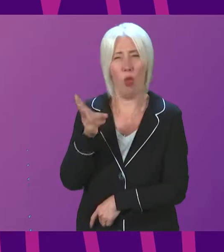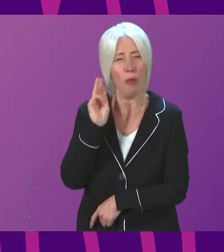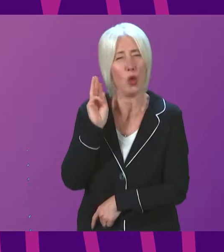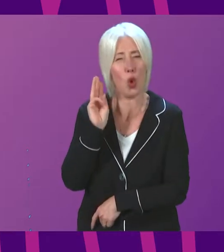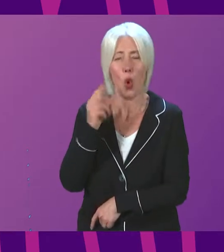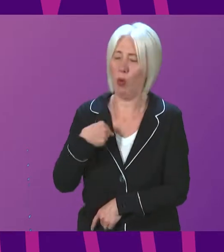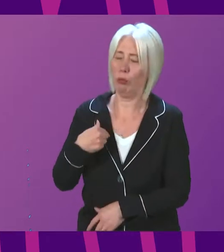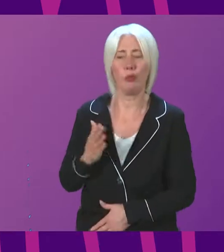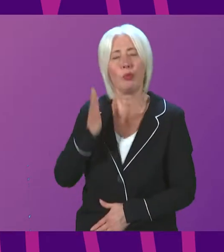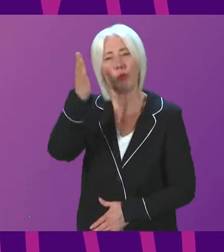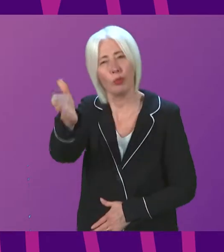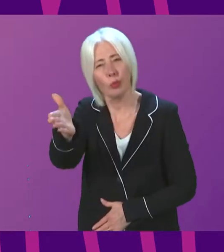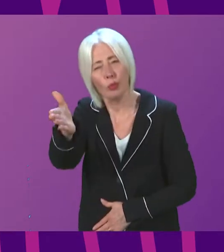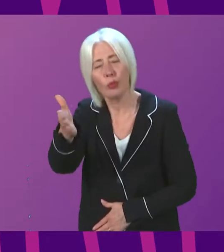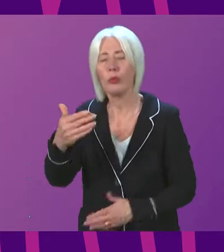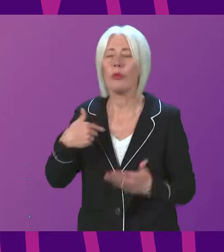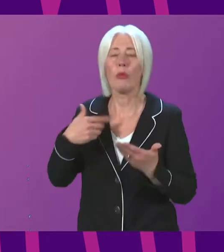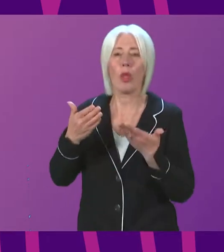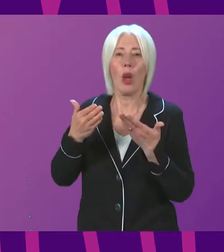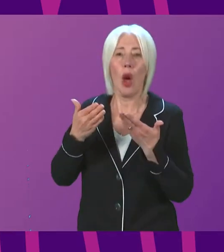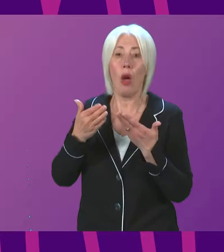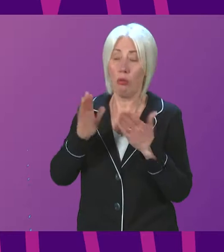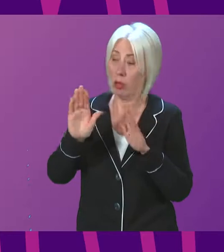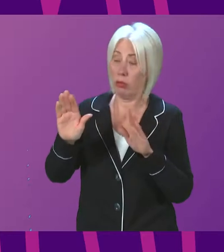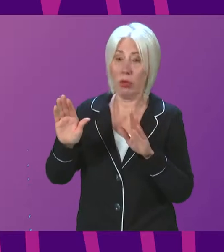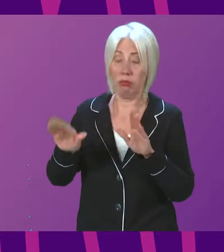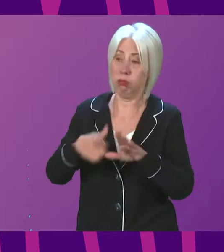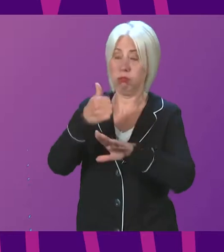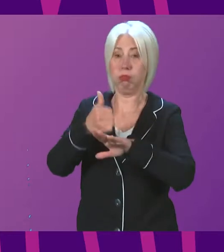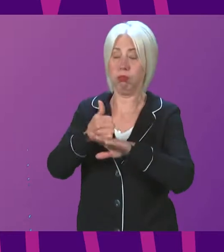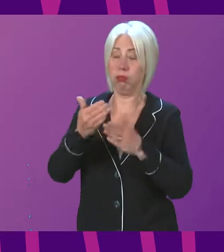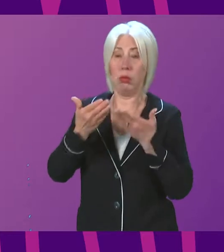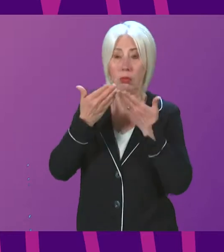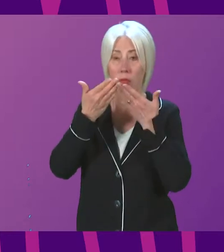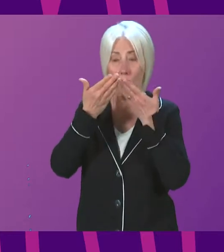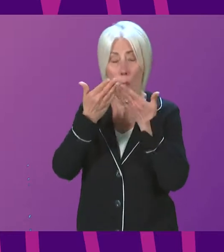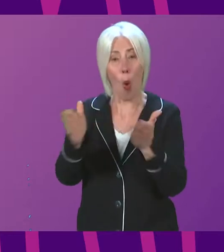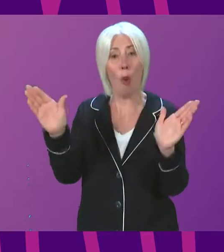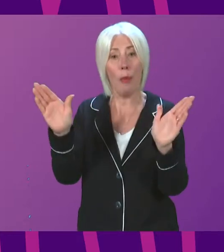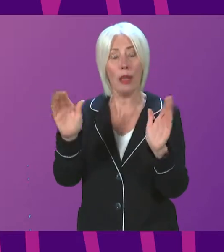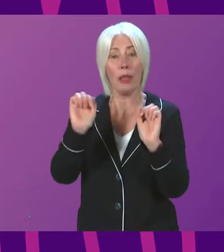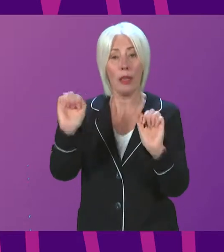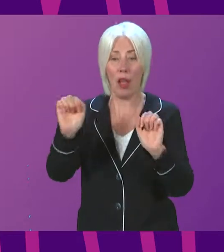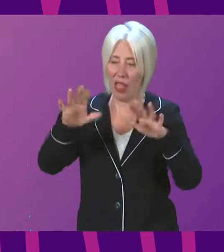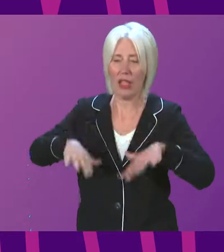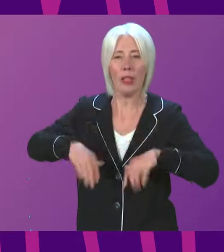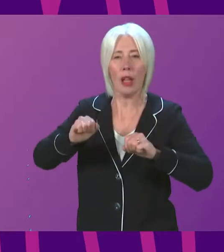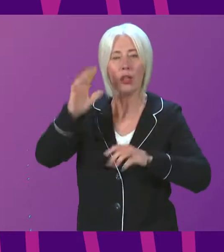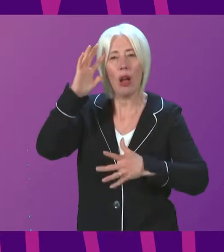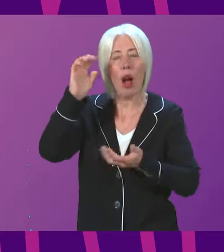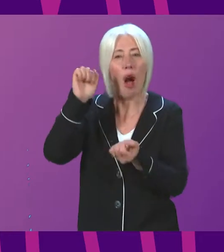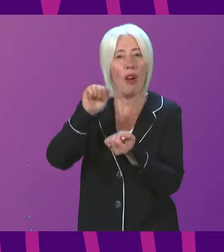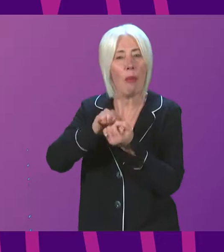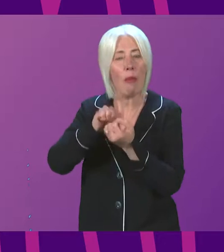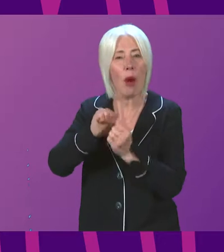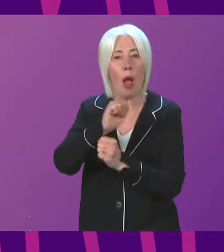I attended the opening, the inauguration of the start of a memorial in Pollock